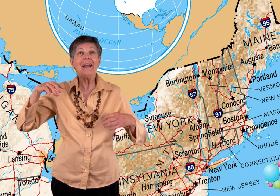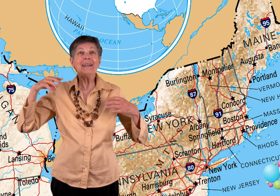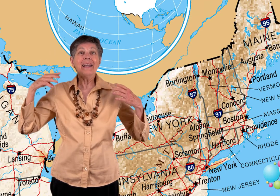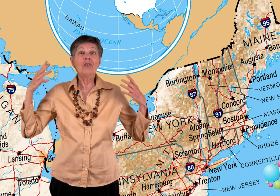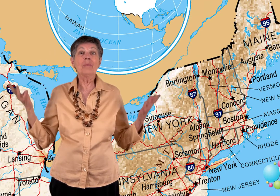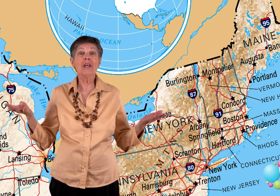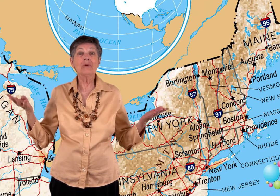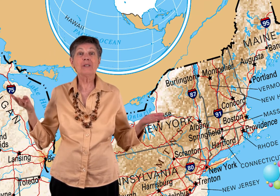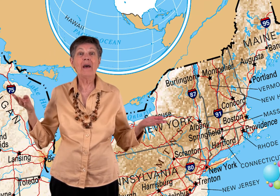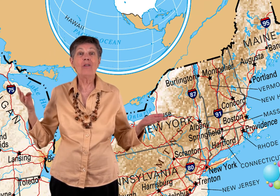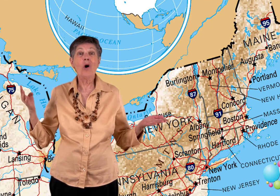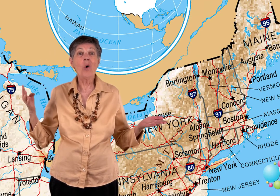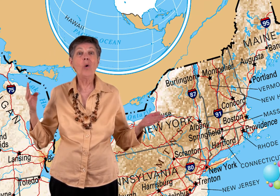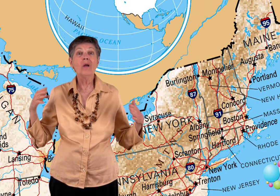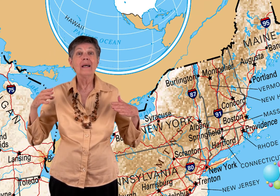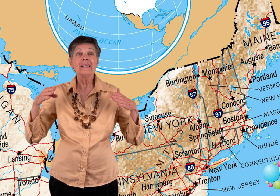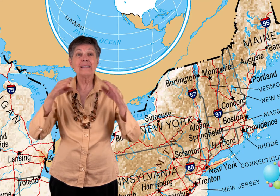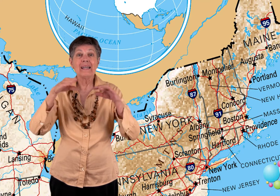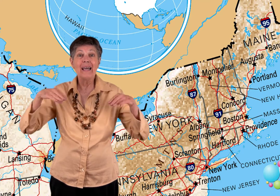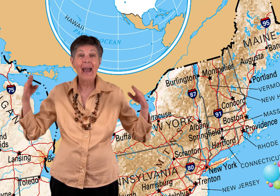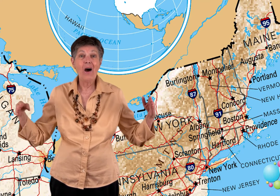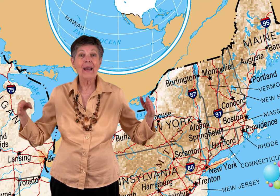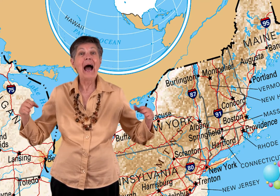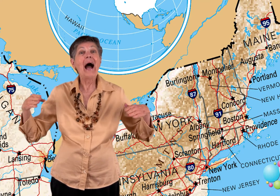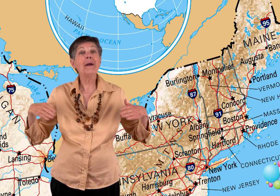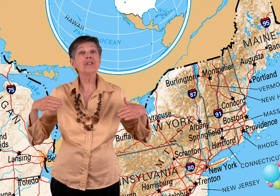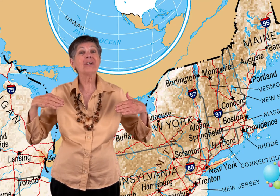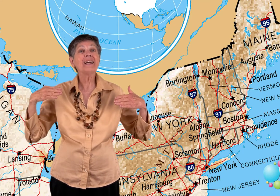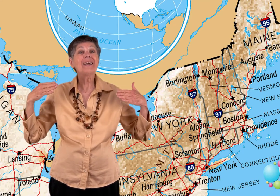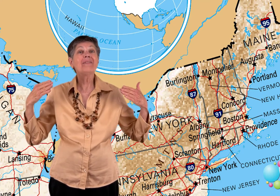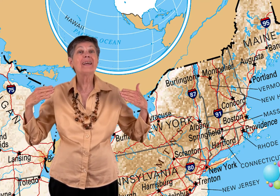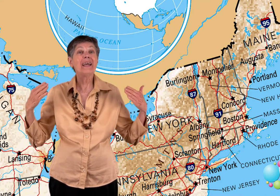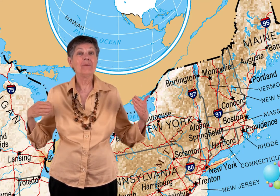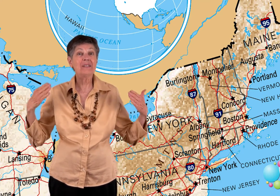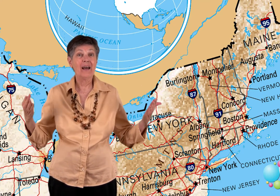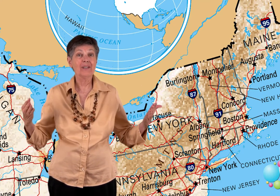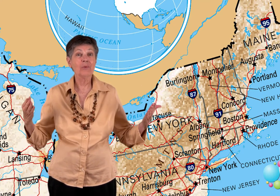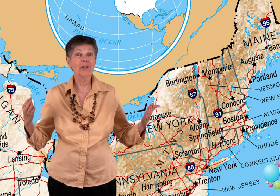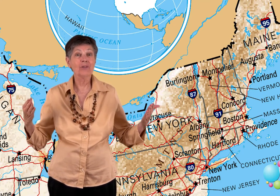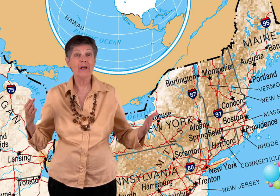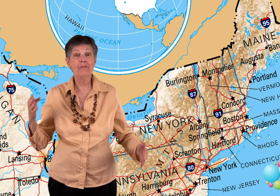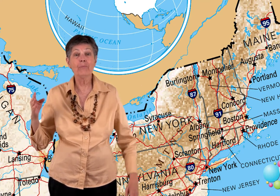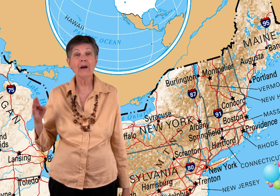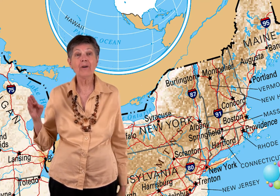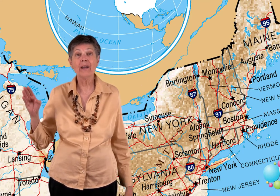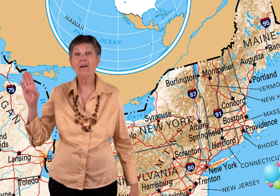Now, normally you would spell the whole city out. I'm just going to give it a name sign. So, we're going to do like for Bunker Hill,